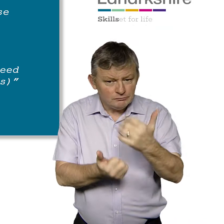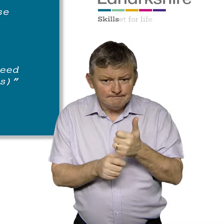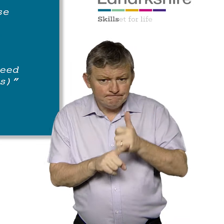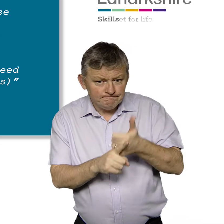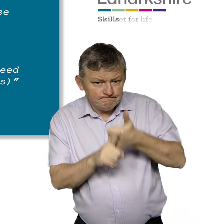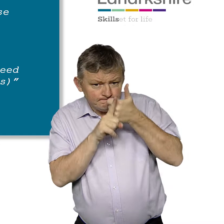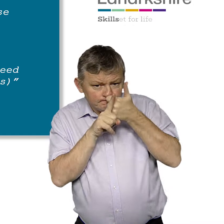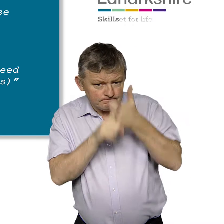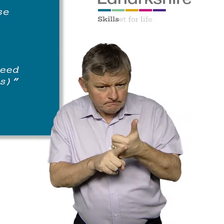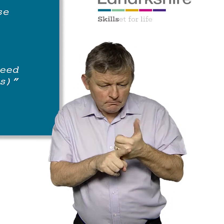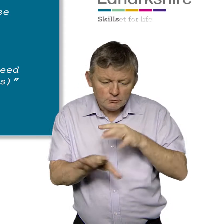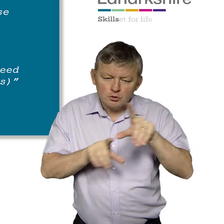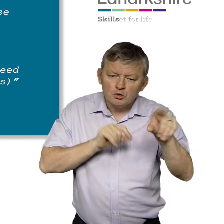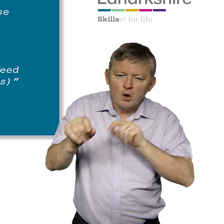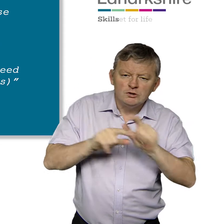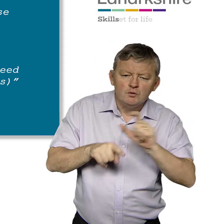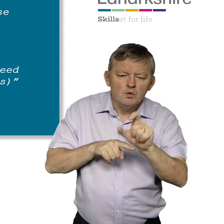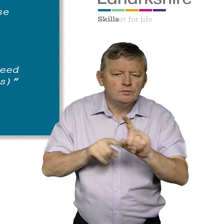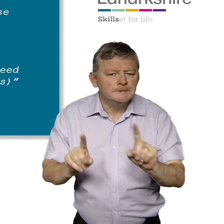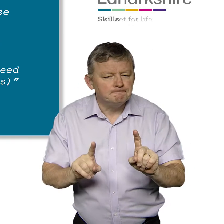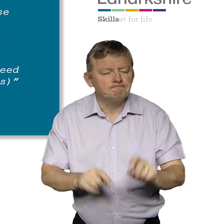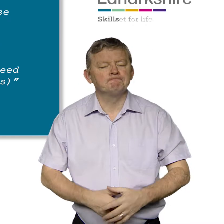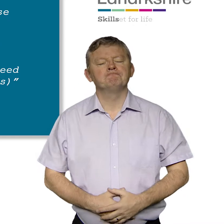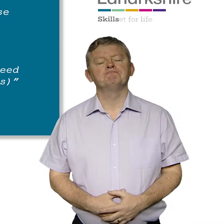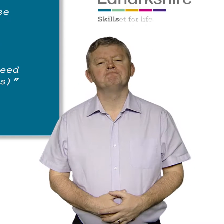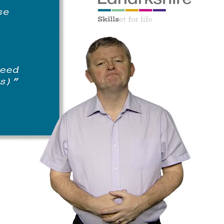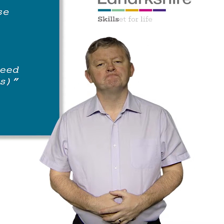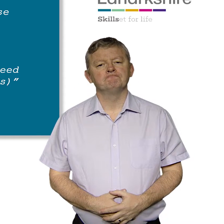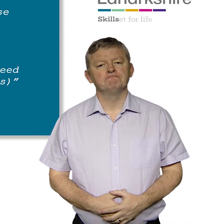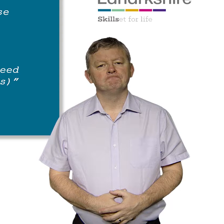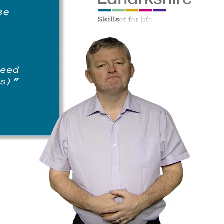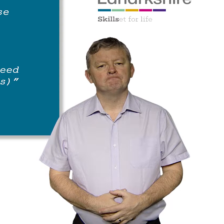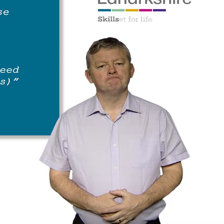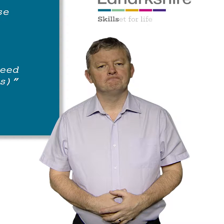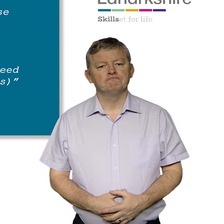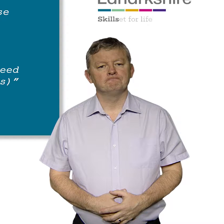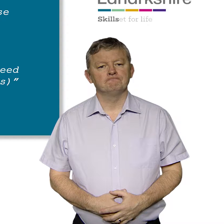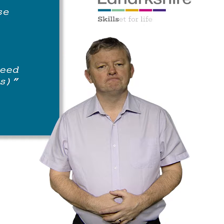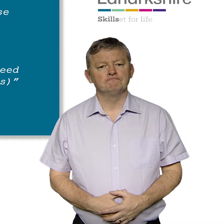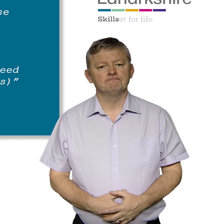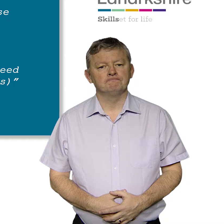wish to do so, and will receive the support they need to do well in their chosen subject or subjects.